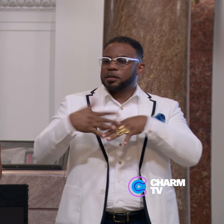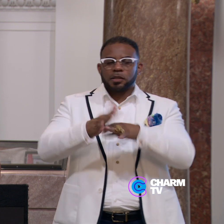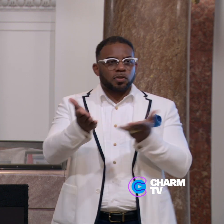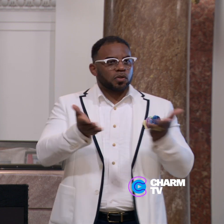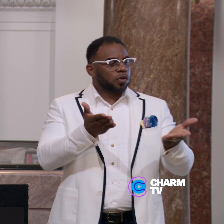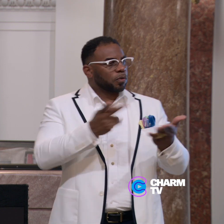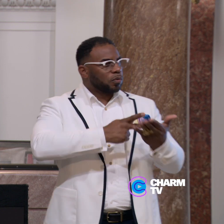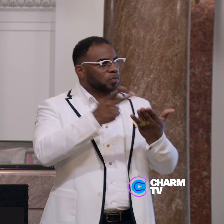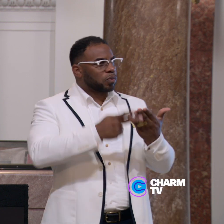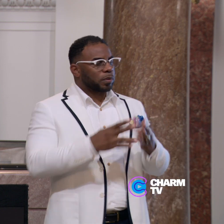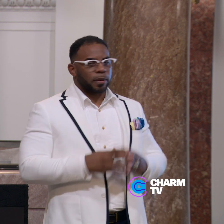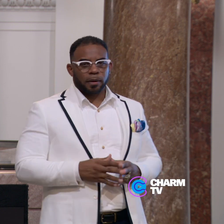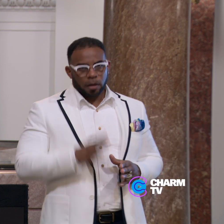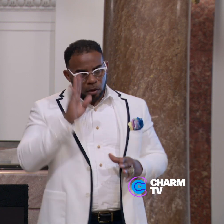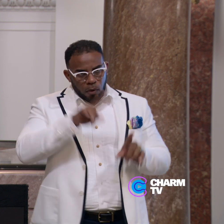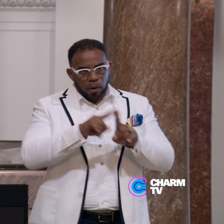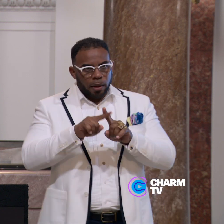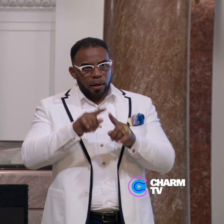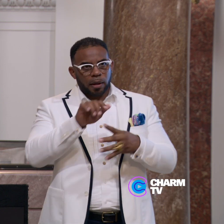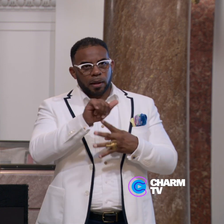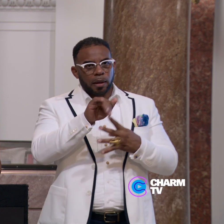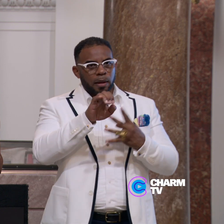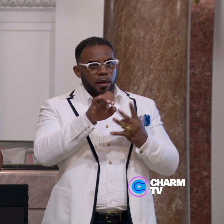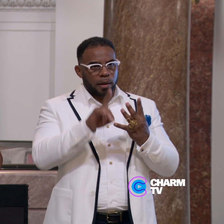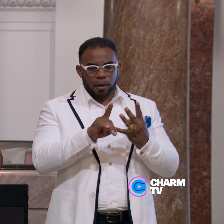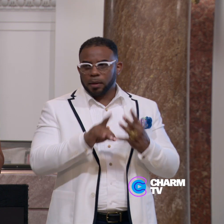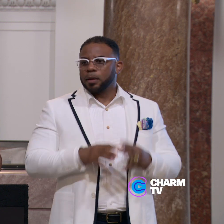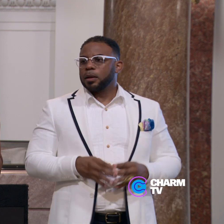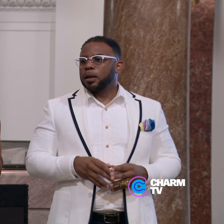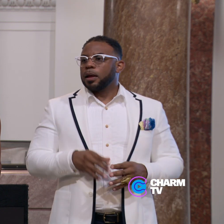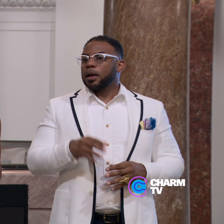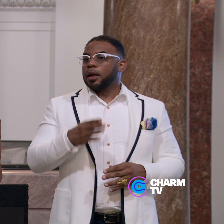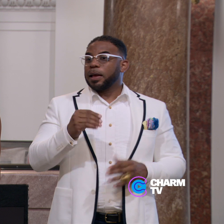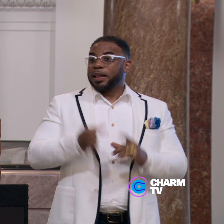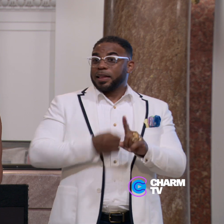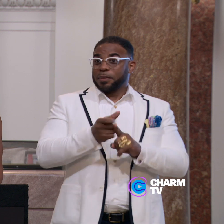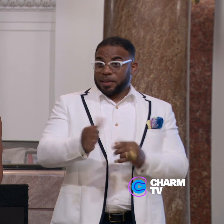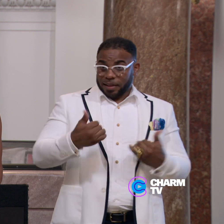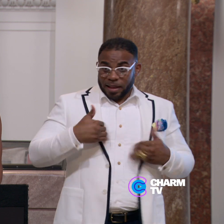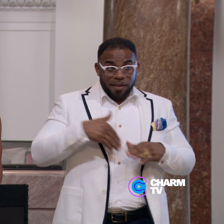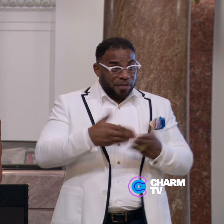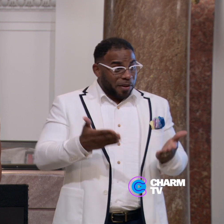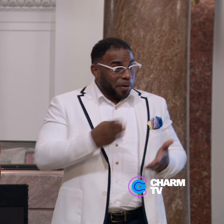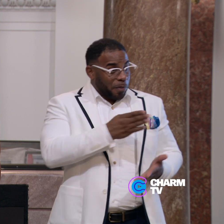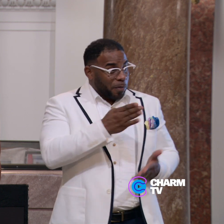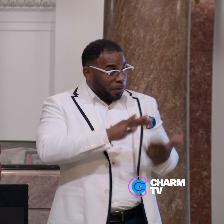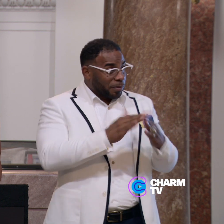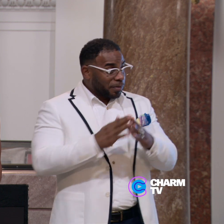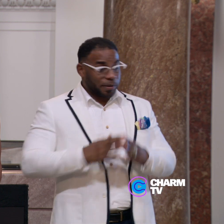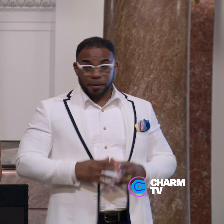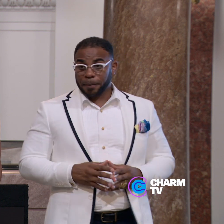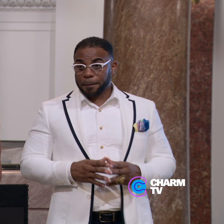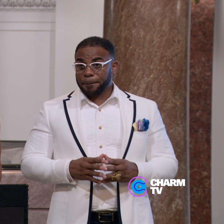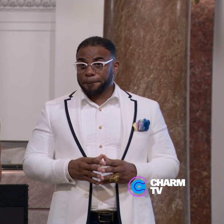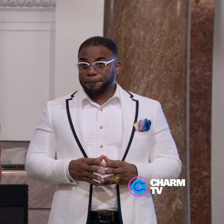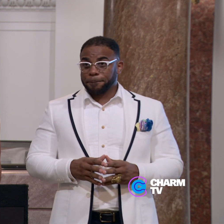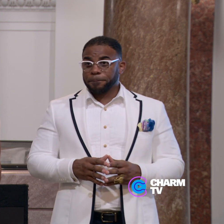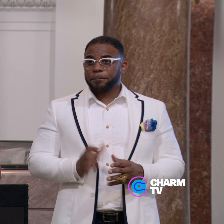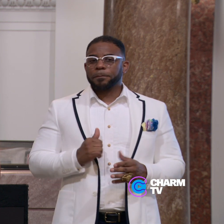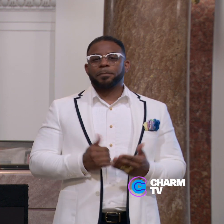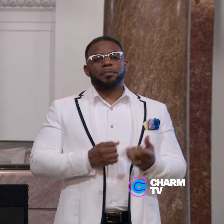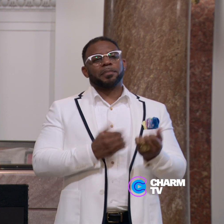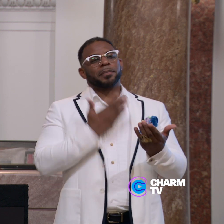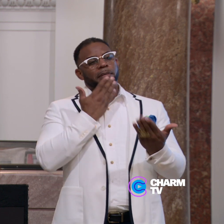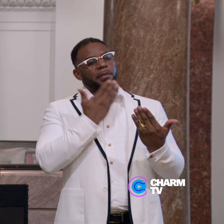Services Program, known as ASIC, and the impact that they have made here in Baltimore City. We